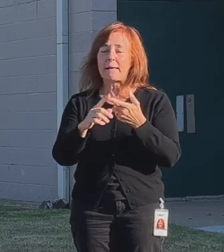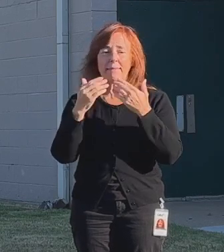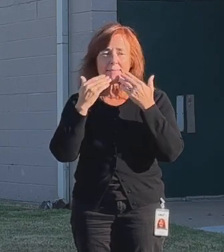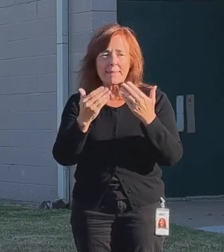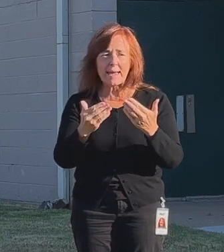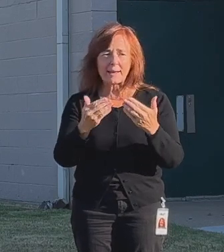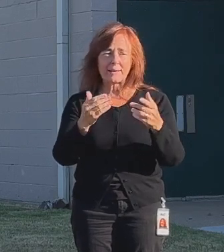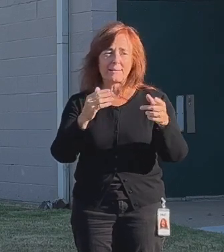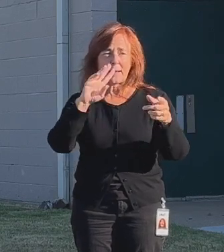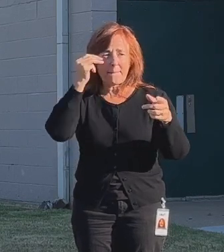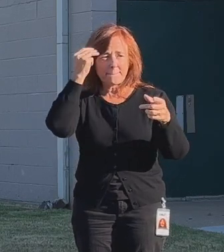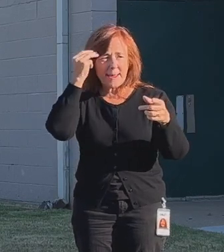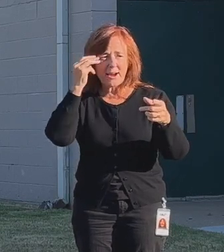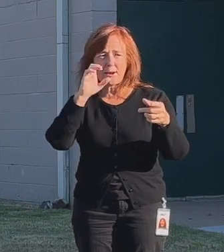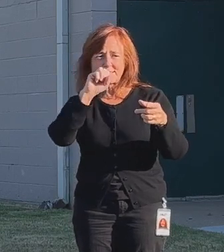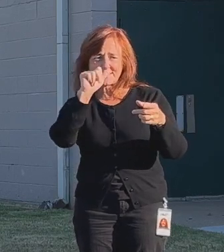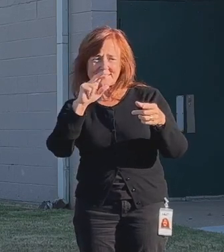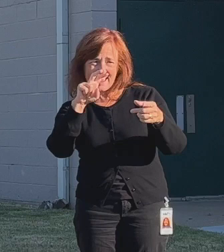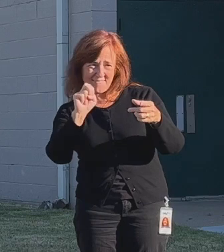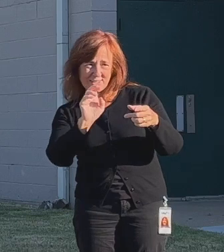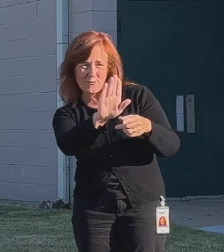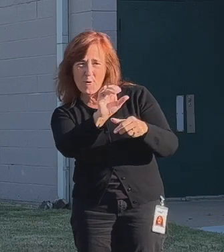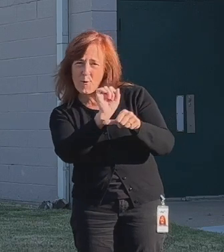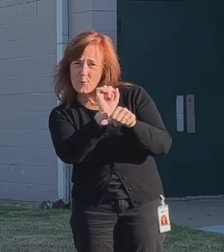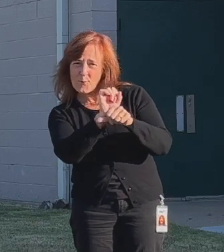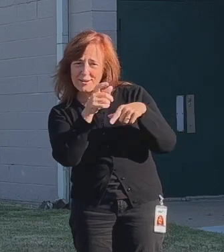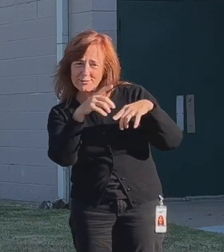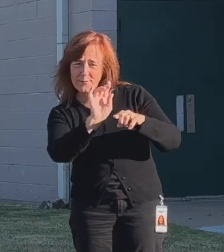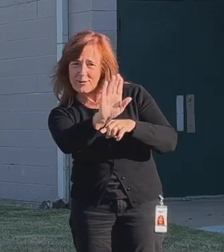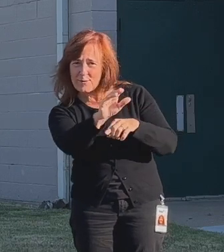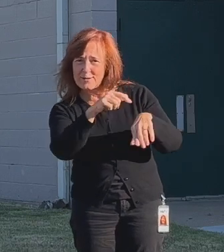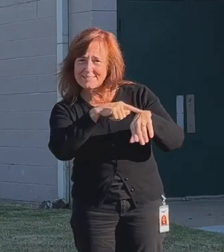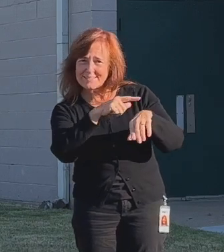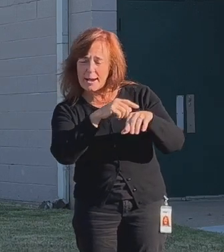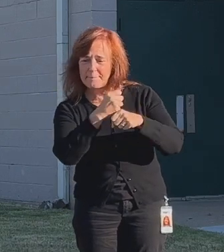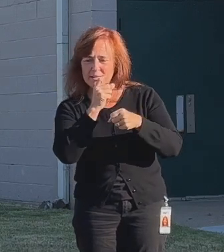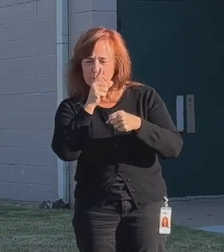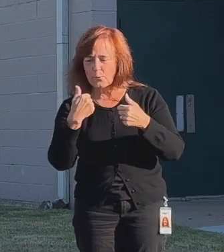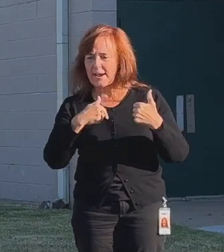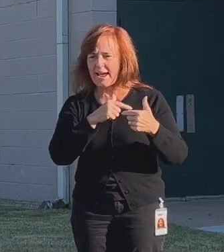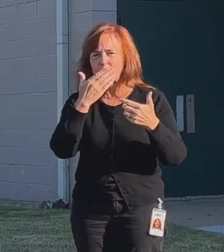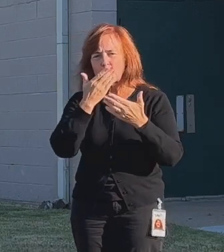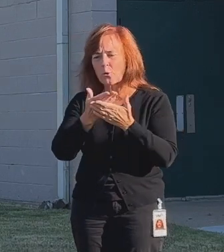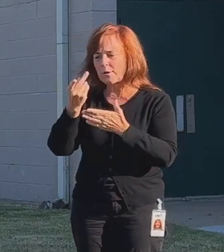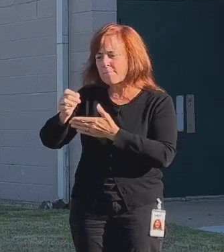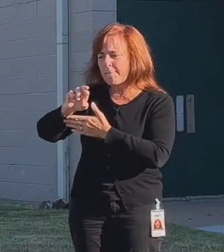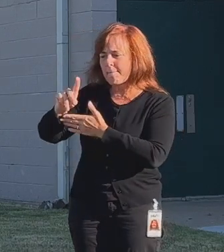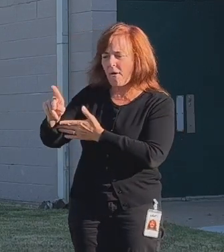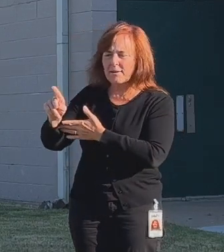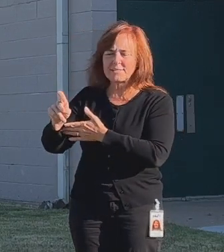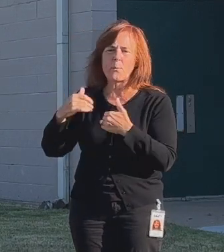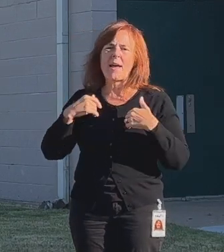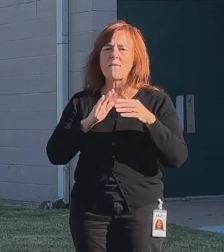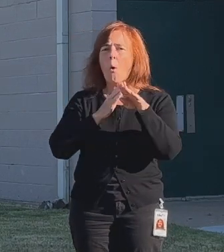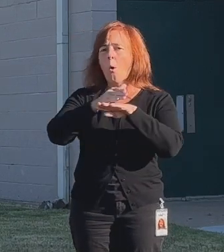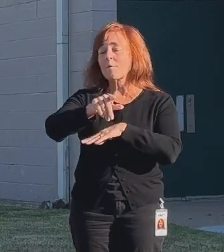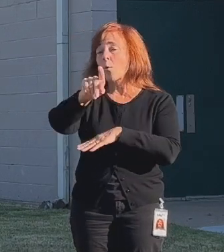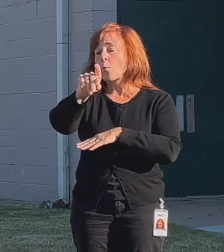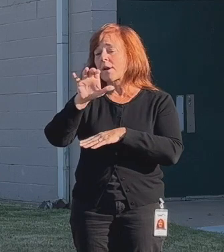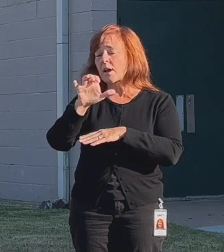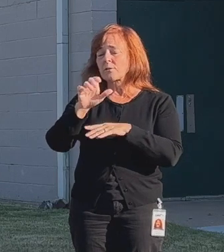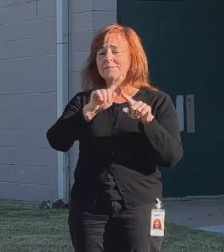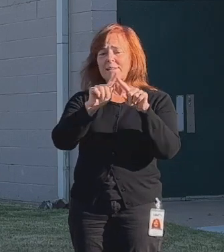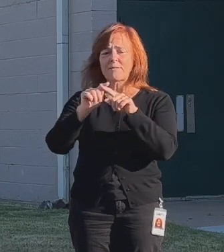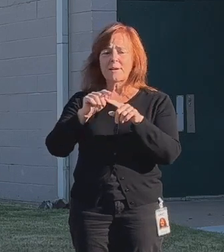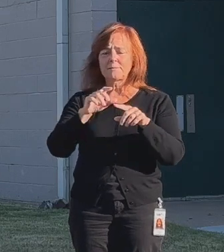to thank Mayor Savage for all of her work during the time that she was mayor to make sure that we had great parks. You know, we have over 100 parks